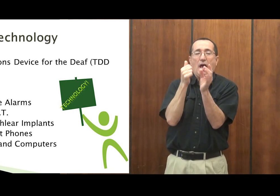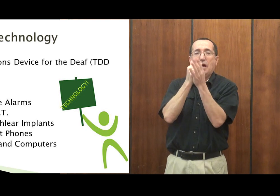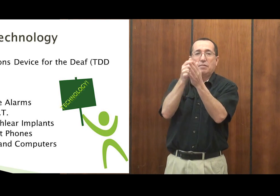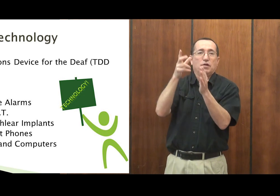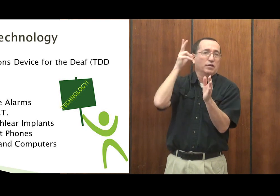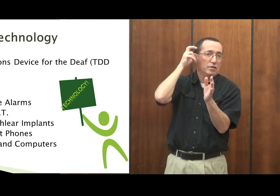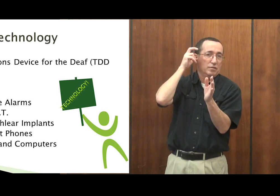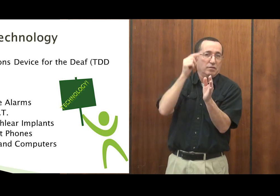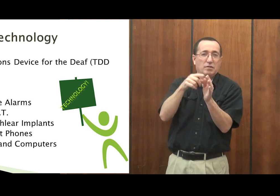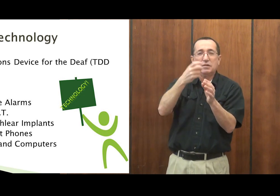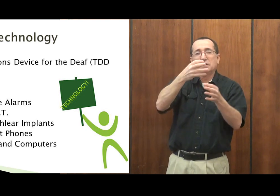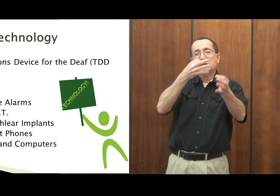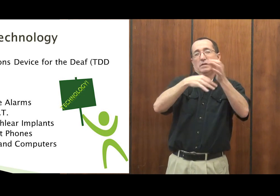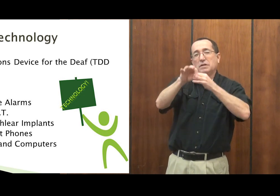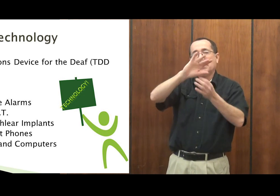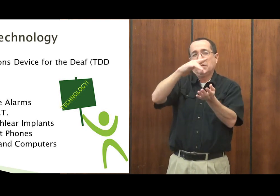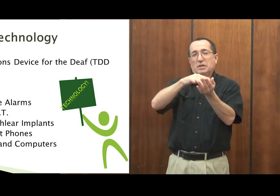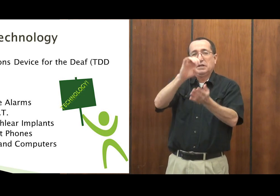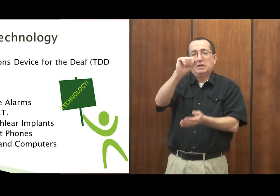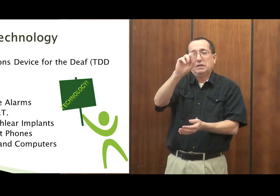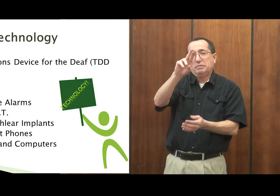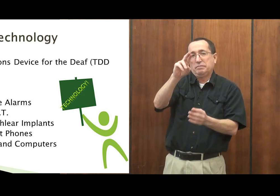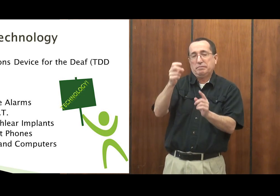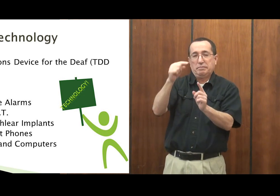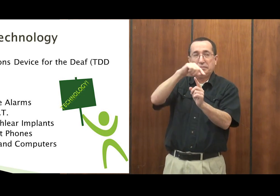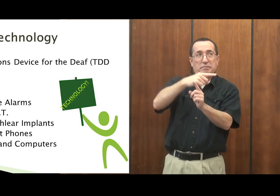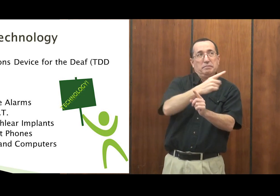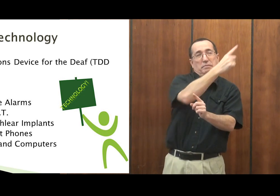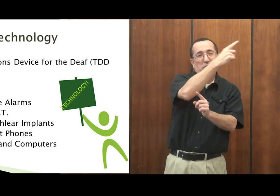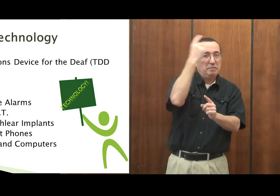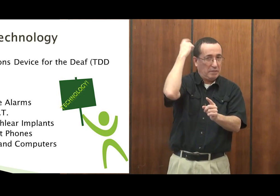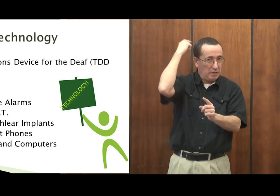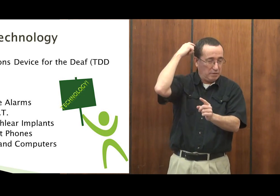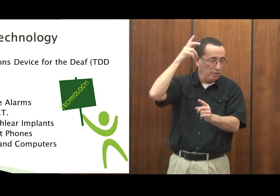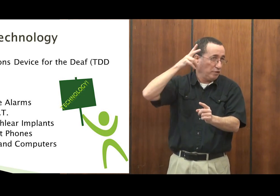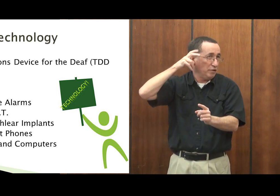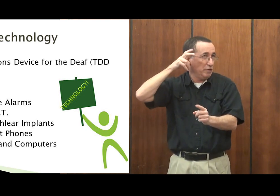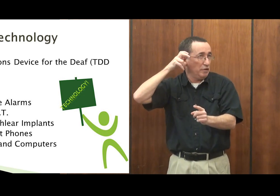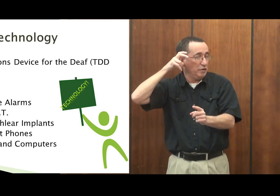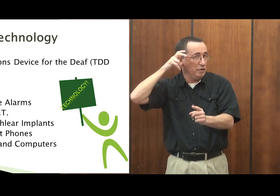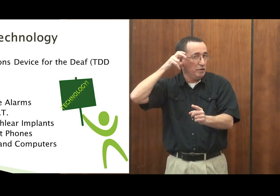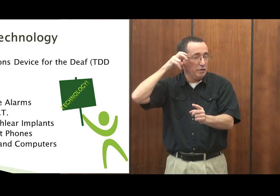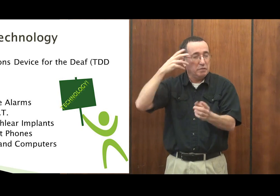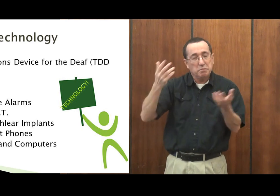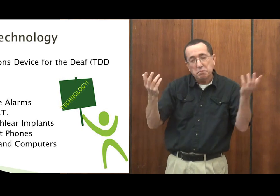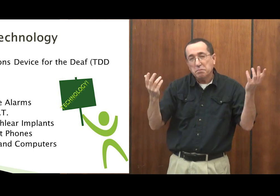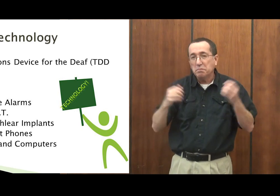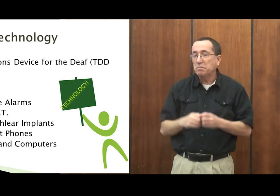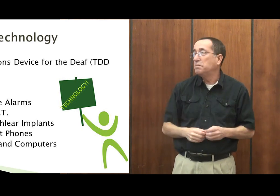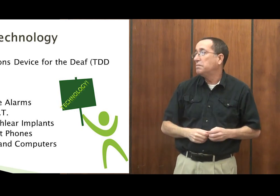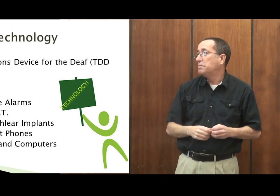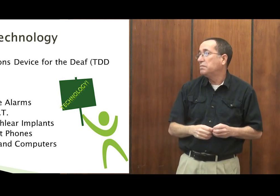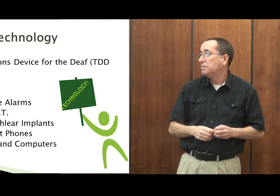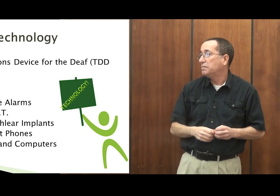skull and put a computer device into your head that's going to help you hear. It